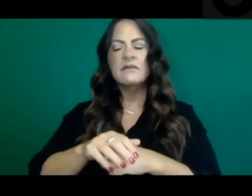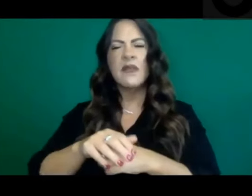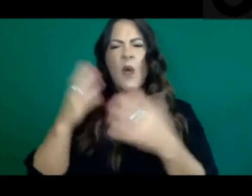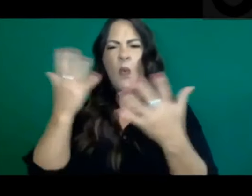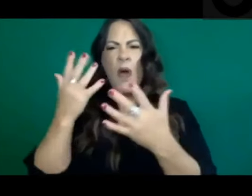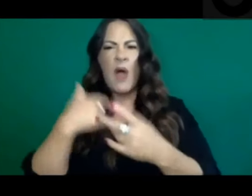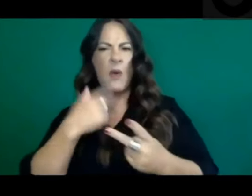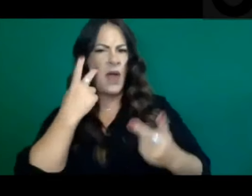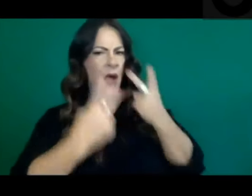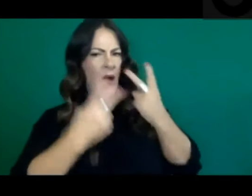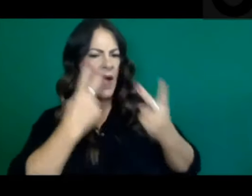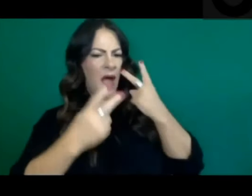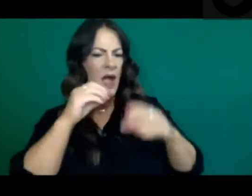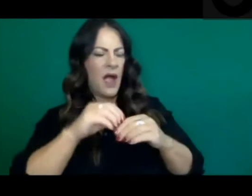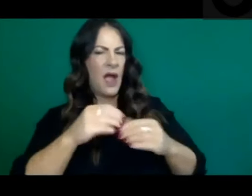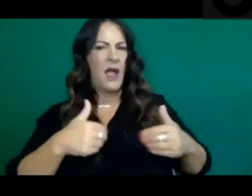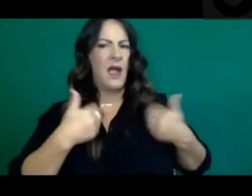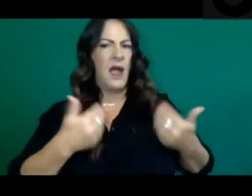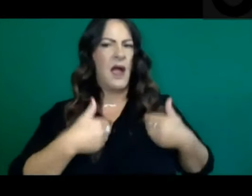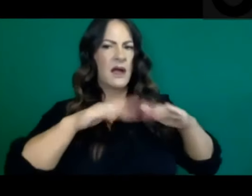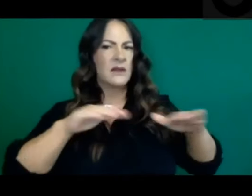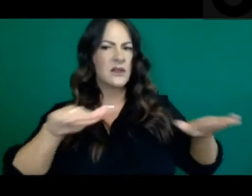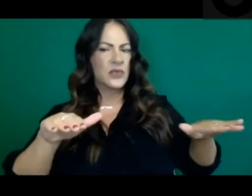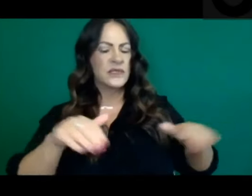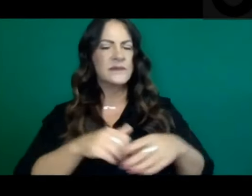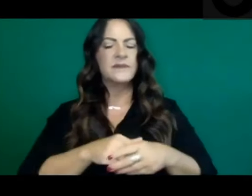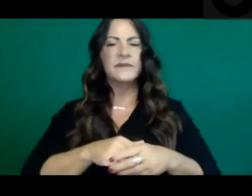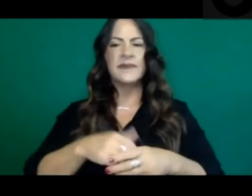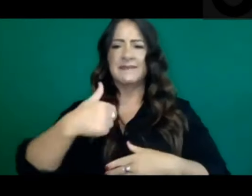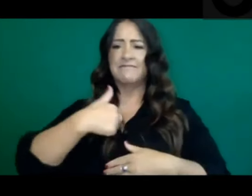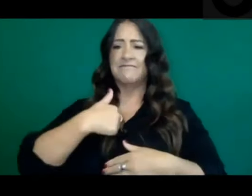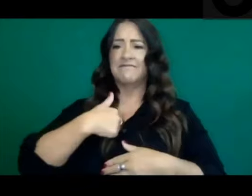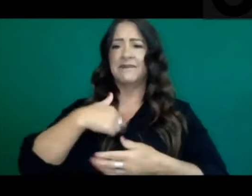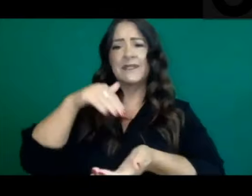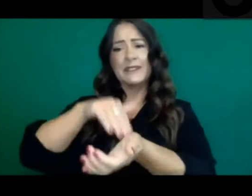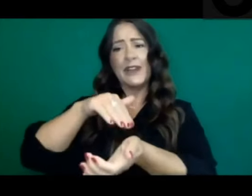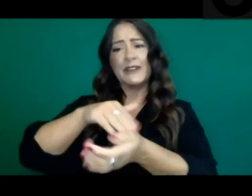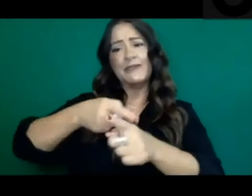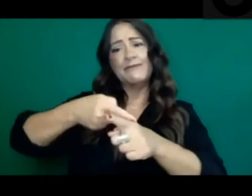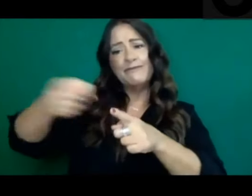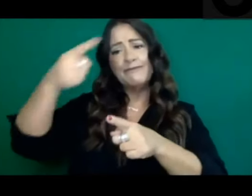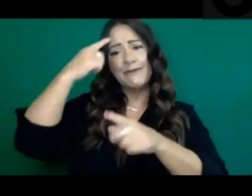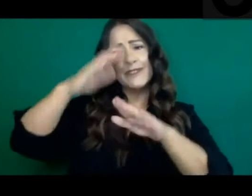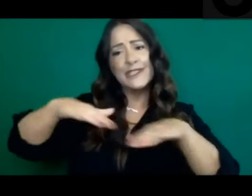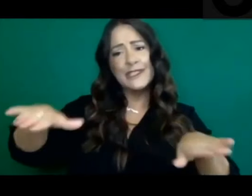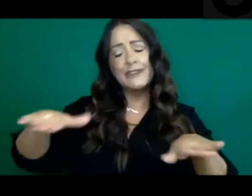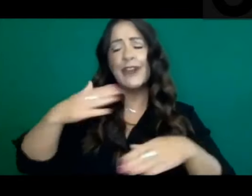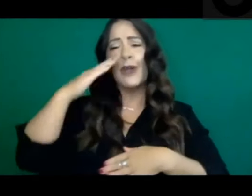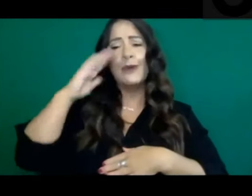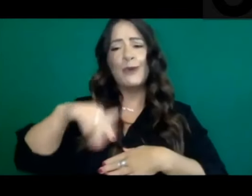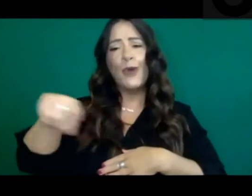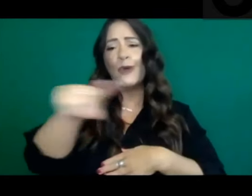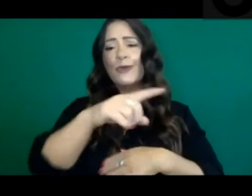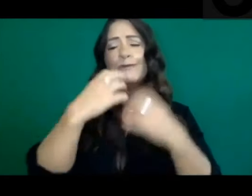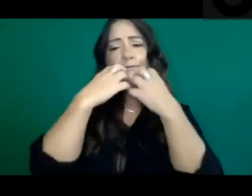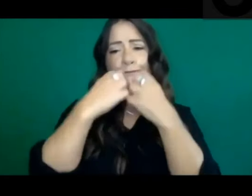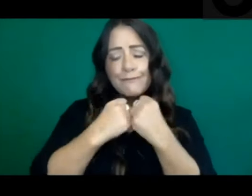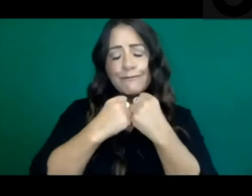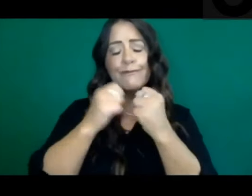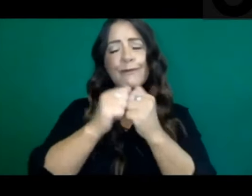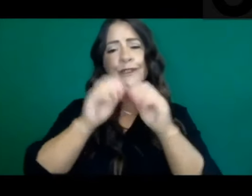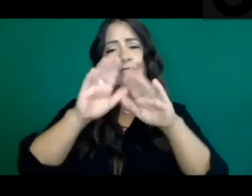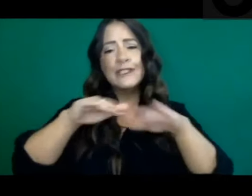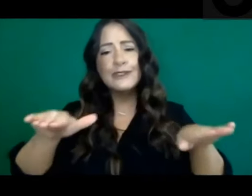kids. As a pediatrician, that's something near and dear to my heart. And I know many of you who work with kids or have your own or